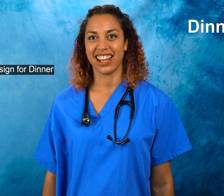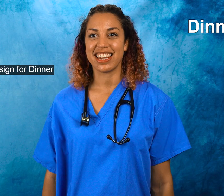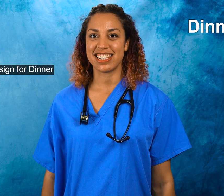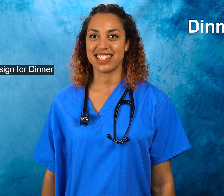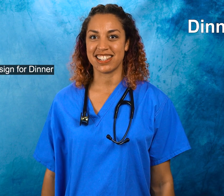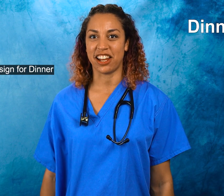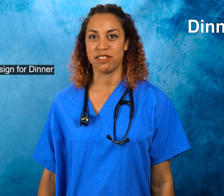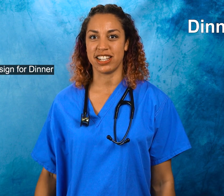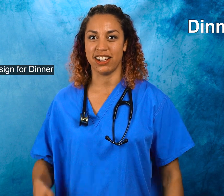This is the sign for dinner.